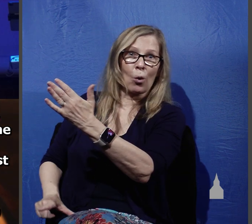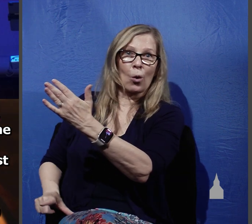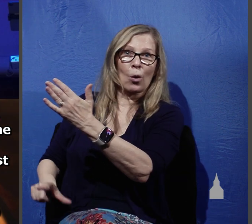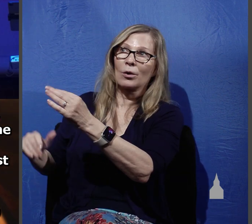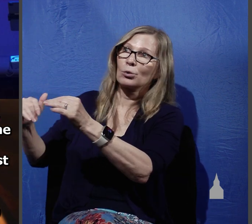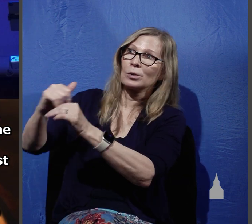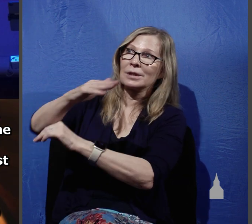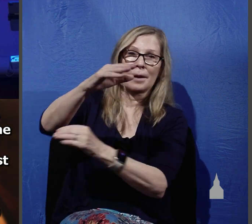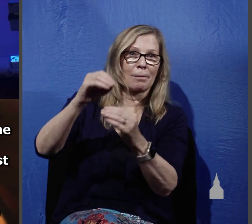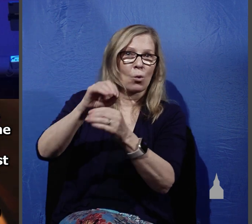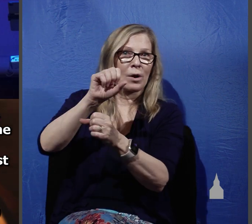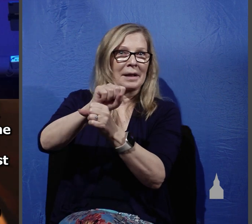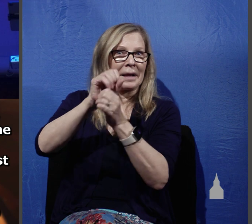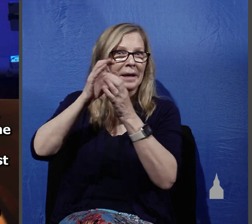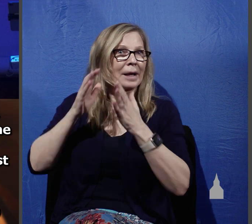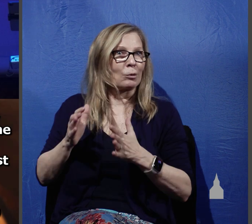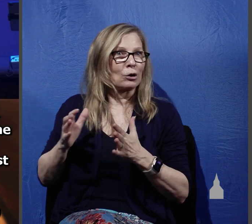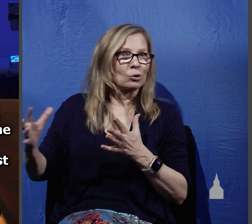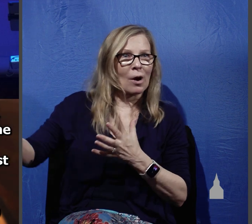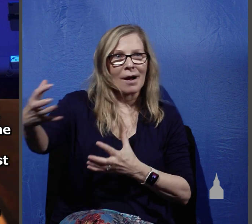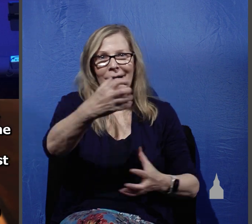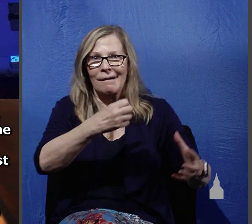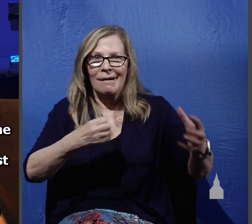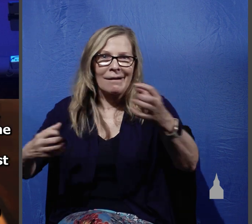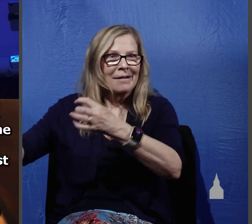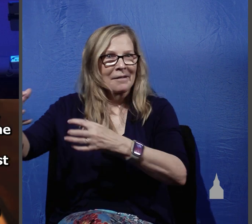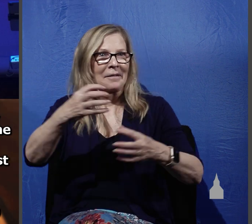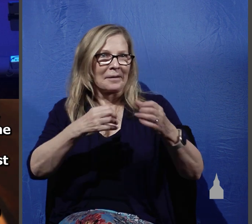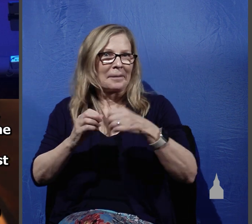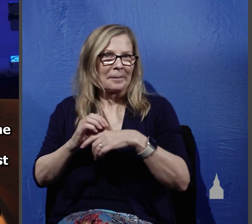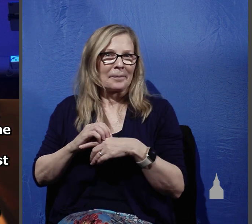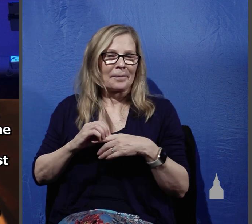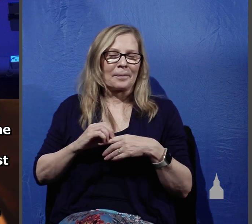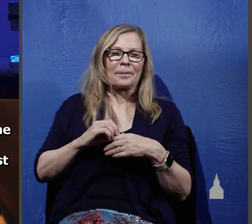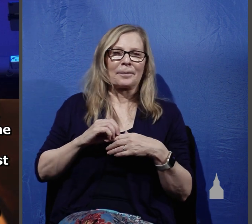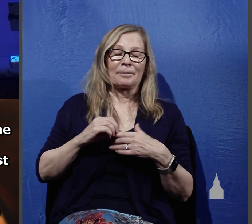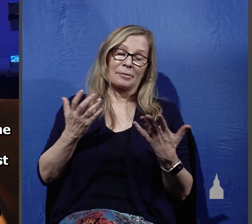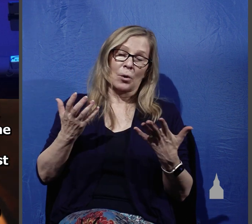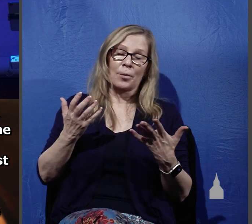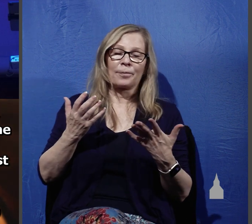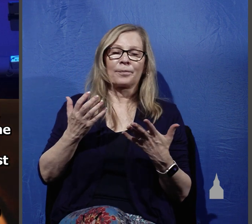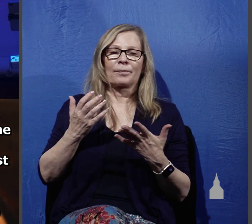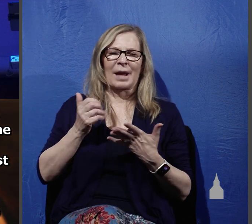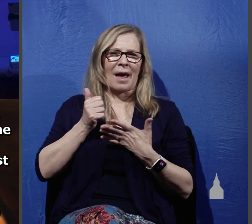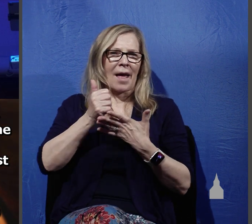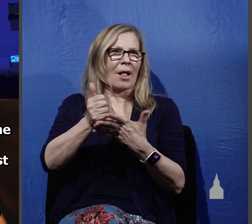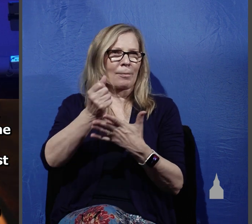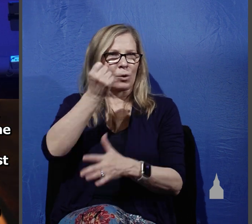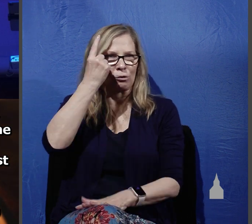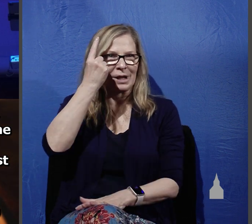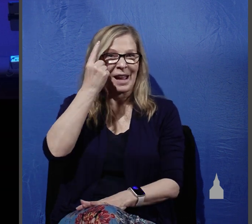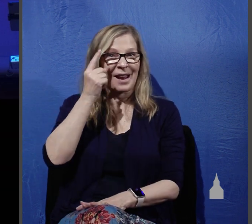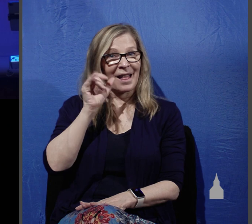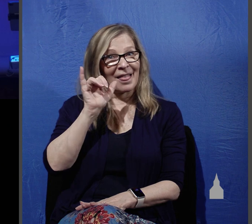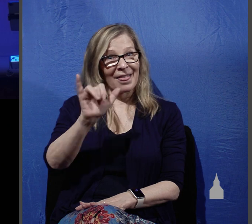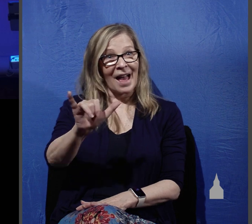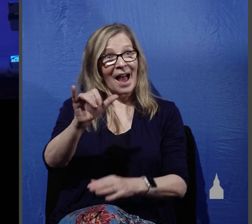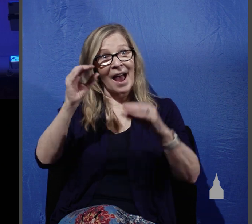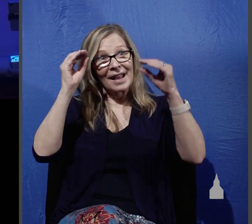his harvest. Now, it's helpful to understand that these words of instruction that Luke tells us Jesus